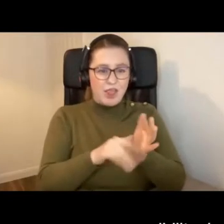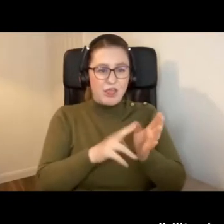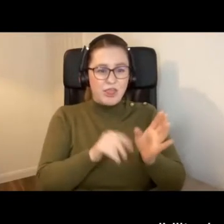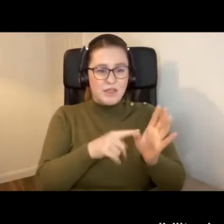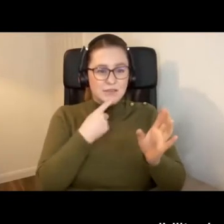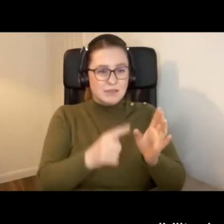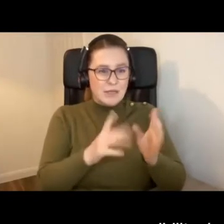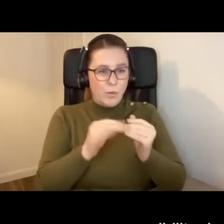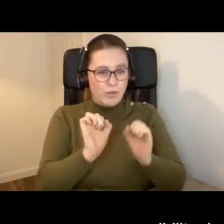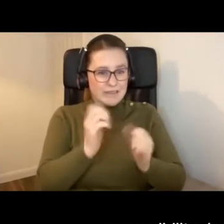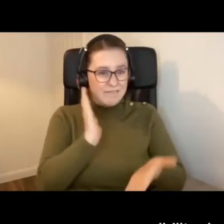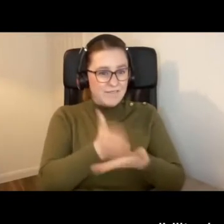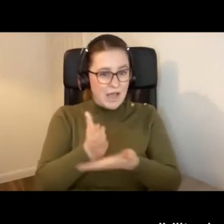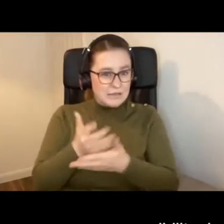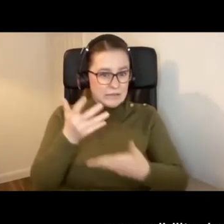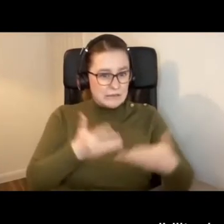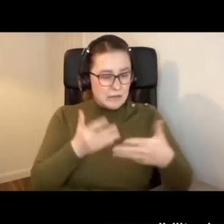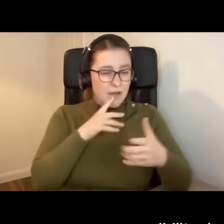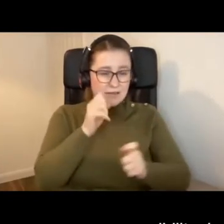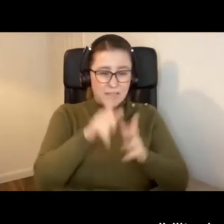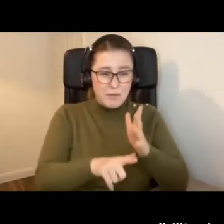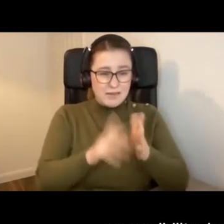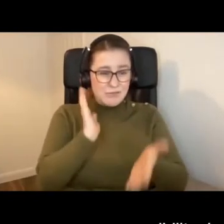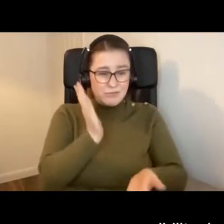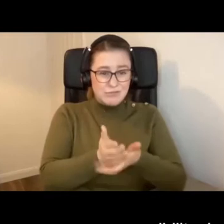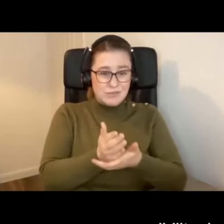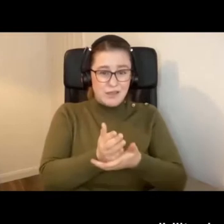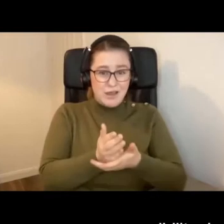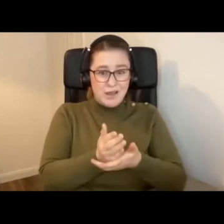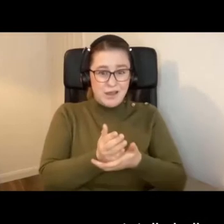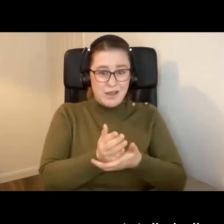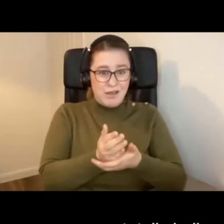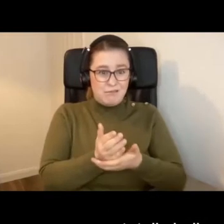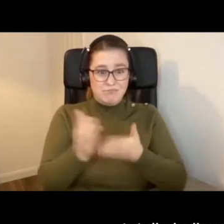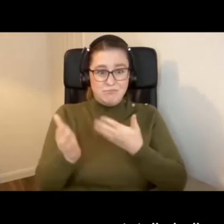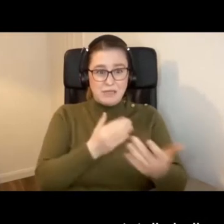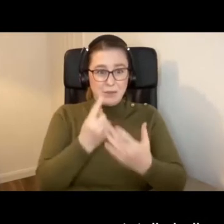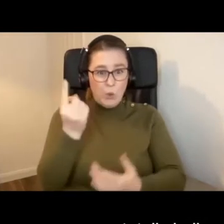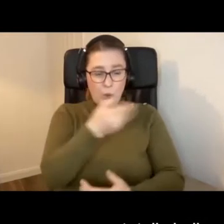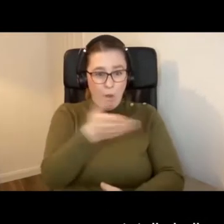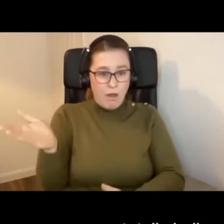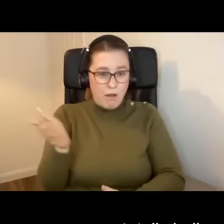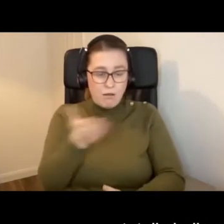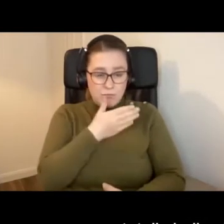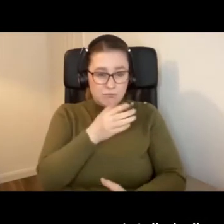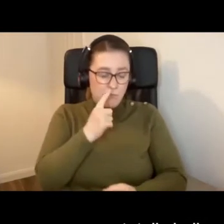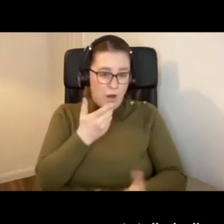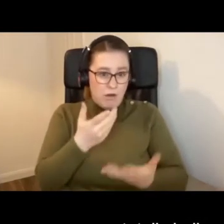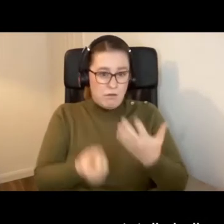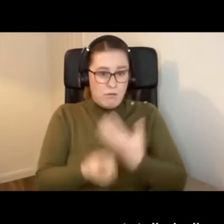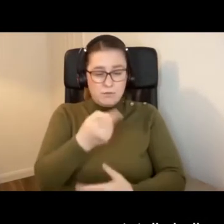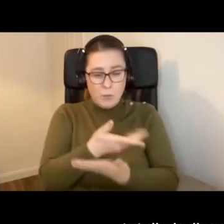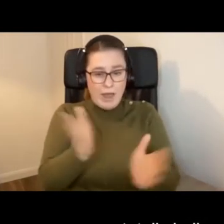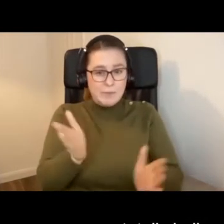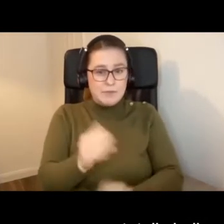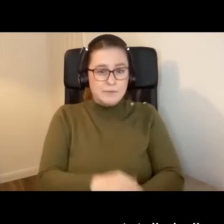stats, disability has no, is totally indiscriminate, has no discrimination whatsoever. It